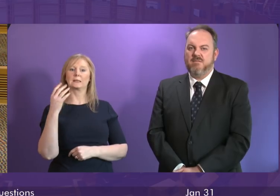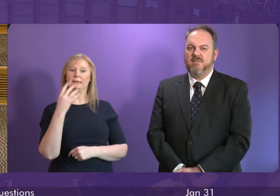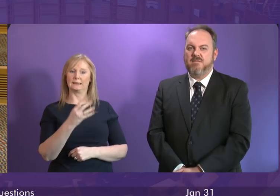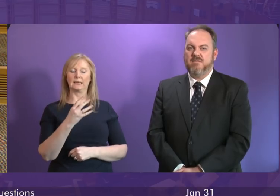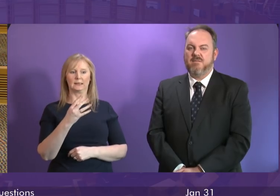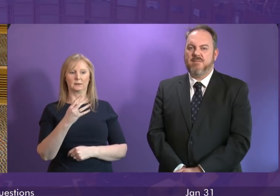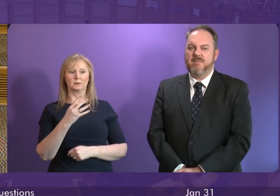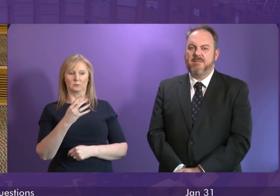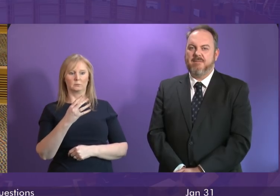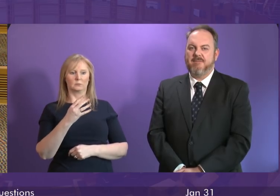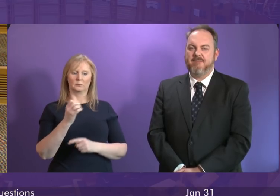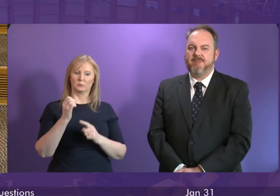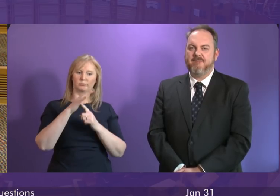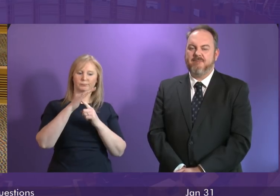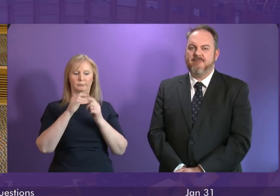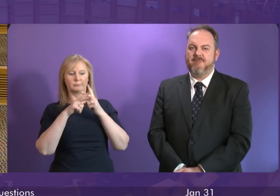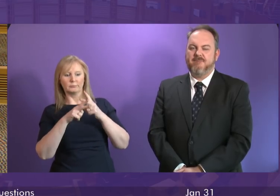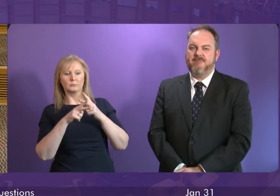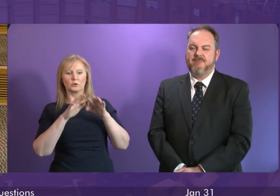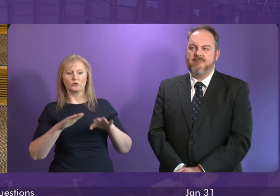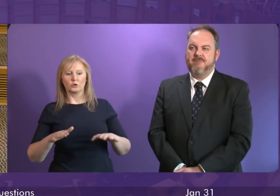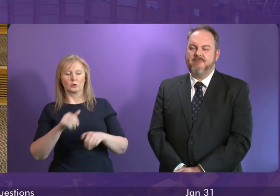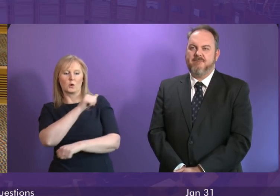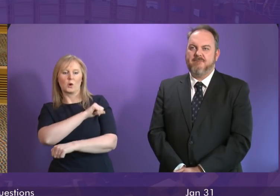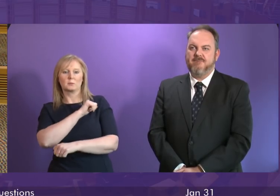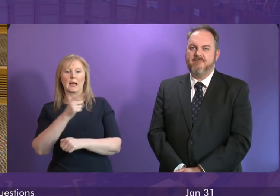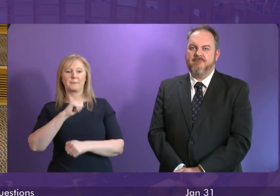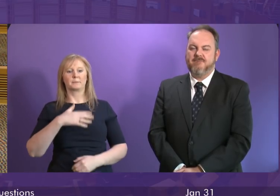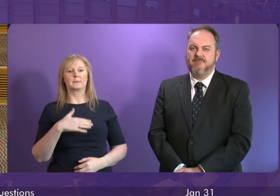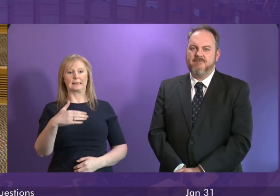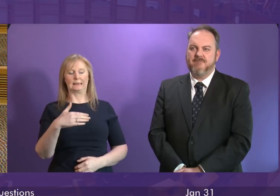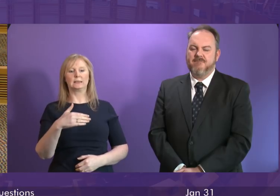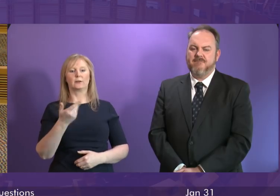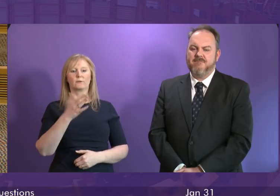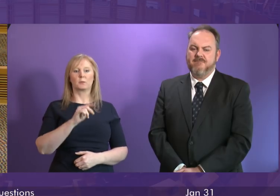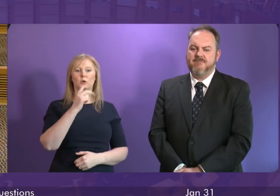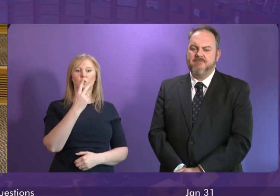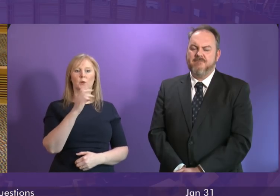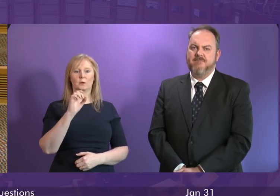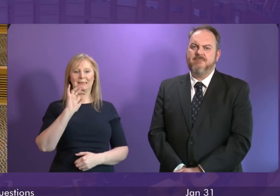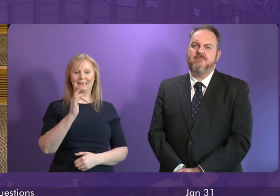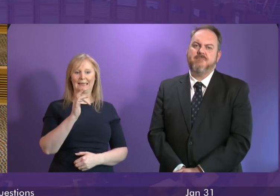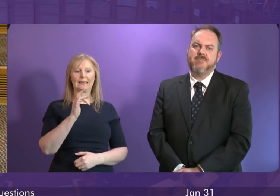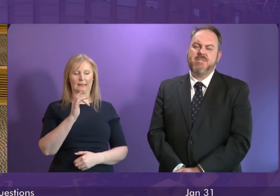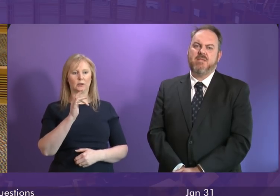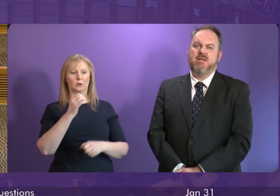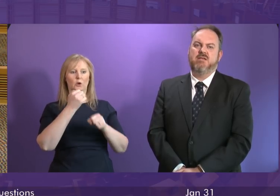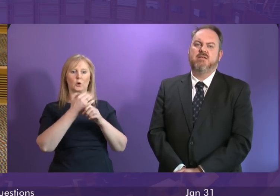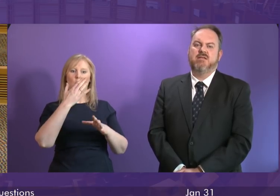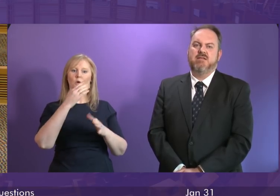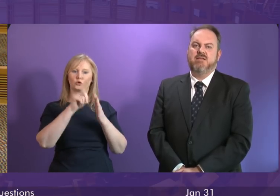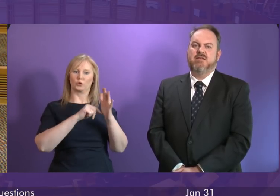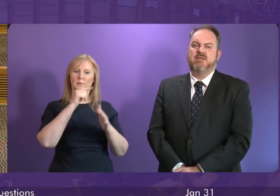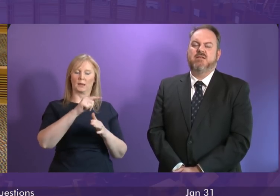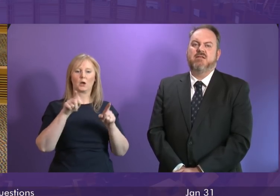they covered acute general hospitals, children's hospitals and maternity facilities from October 2010. The Golden Jubilee, the ambulance service and the state